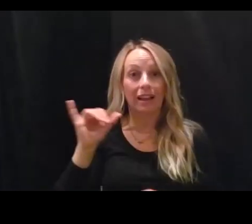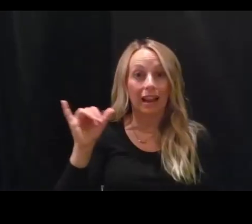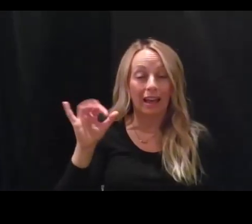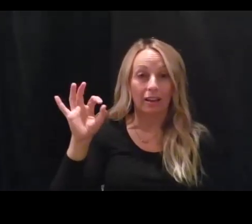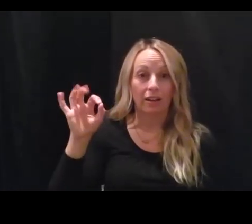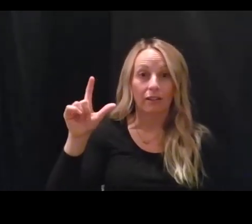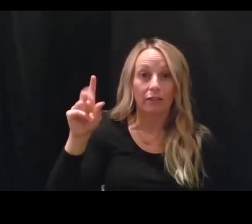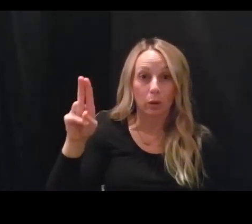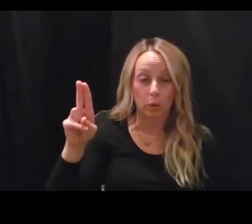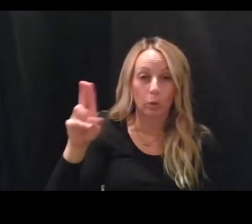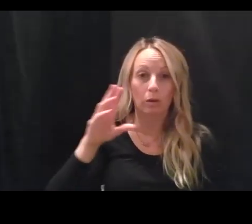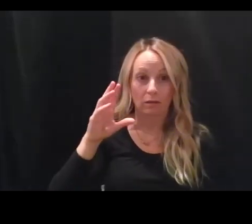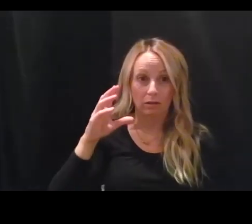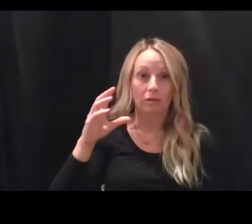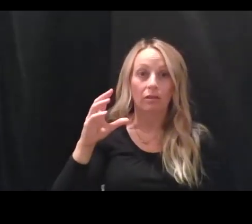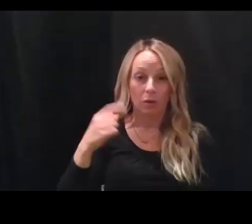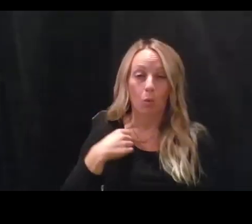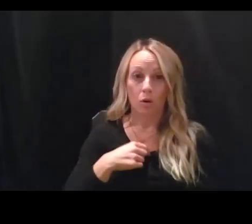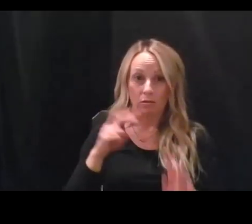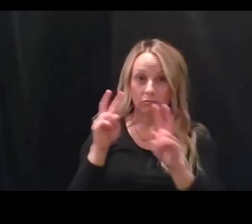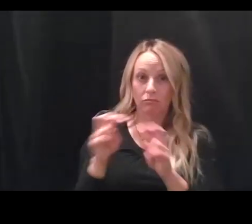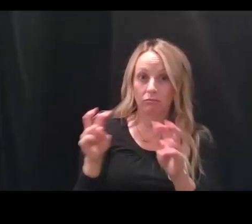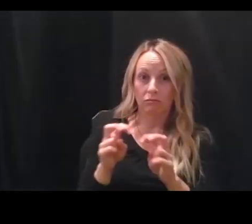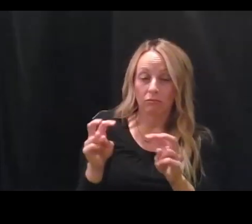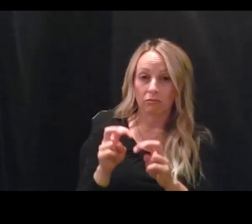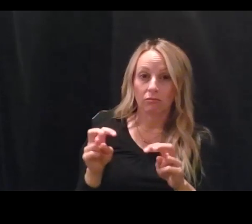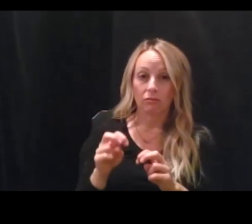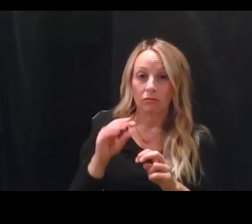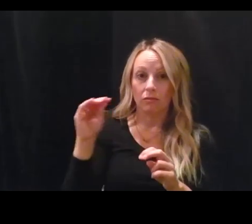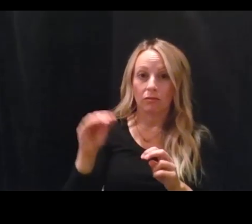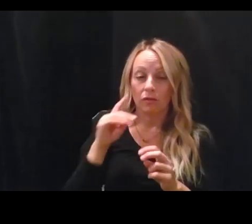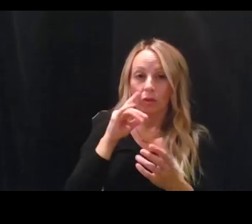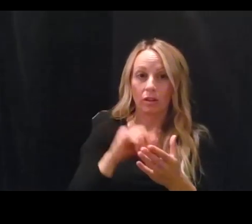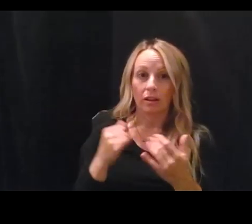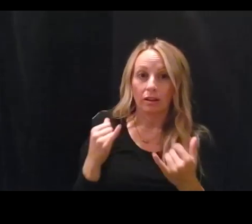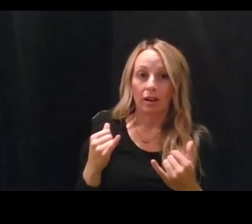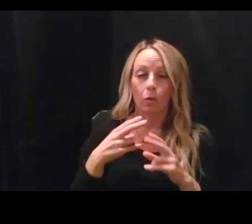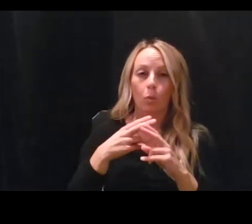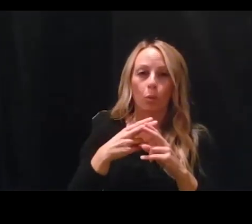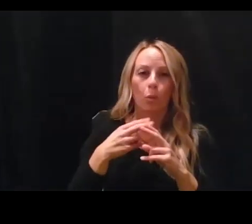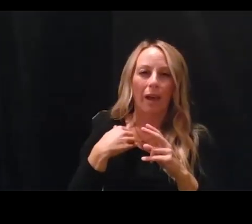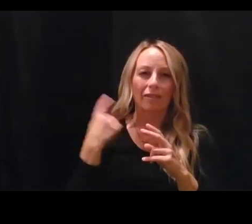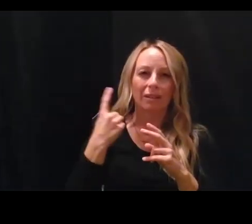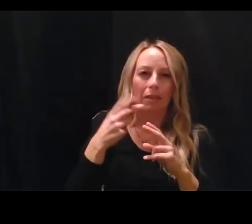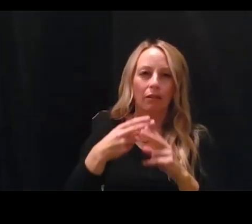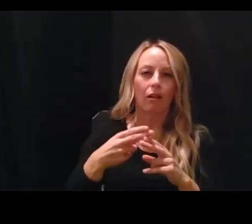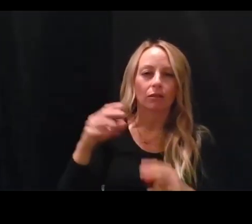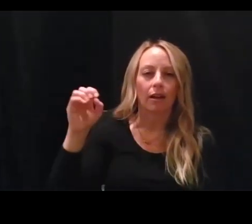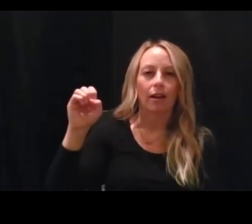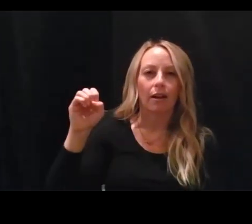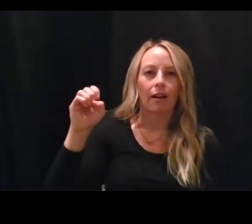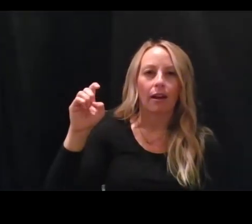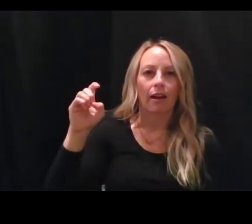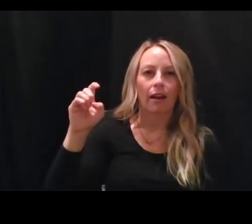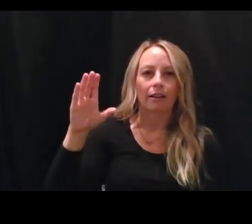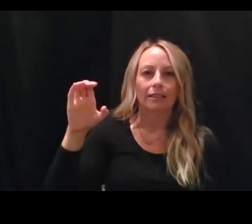year and are looking at very hard for COVID now is what's called excess deaths. So you look at the average